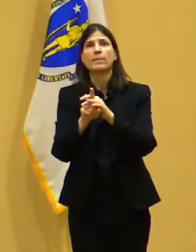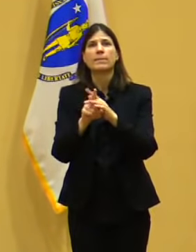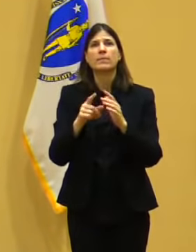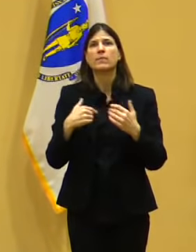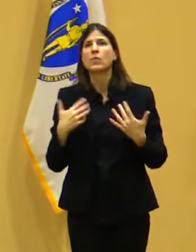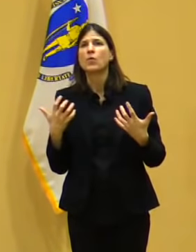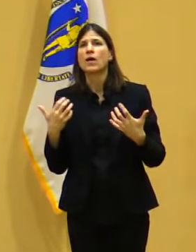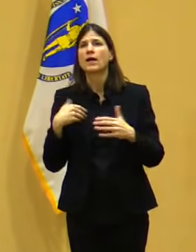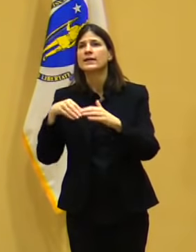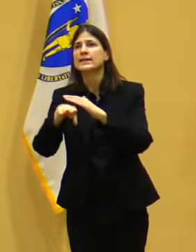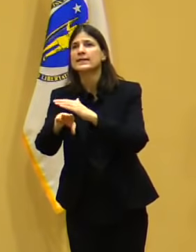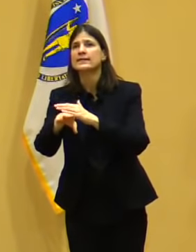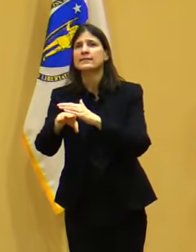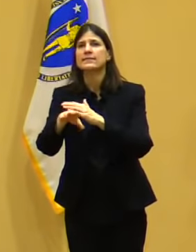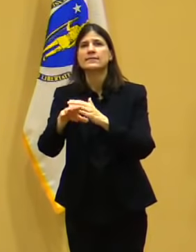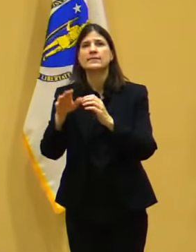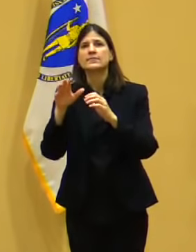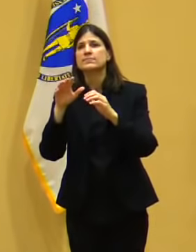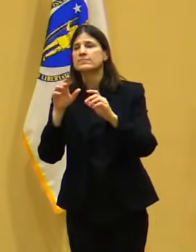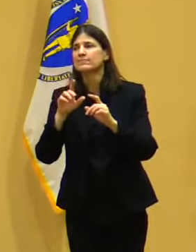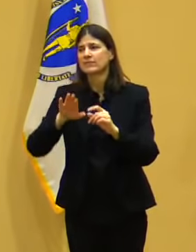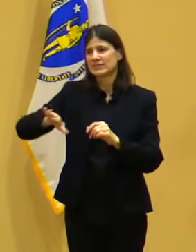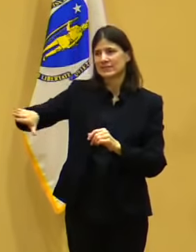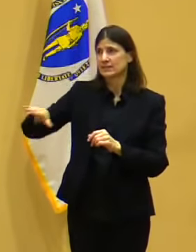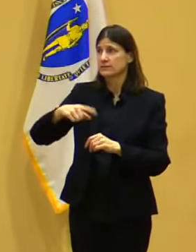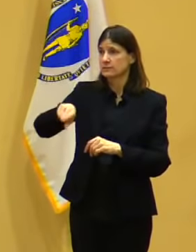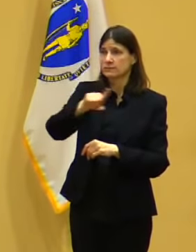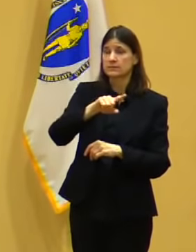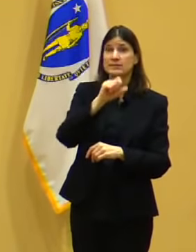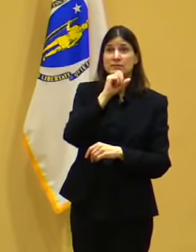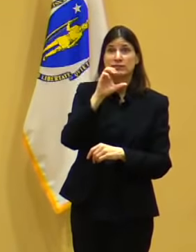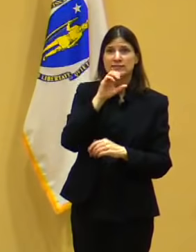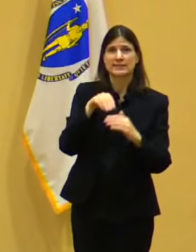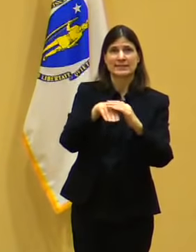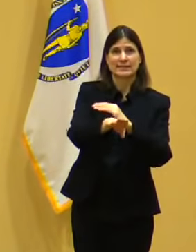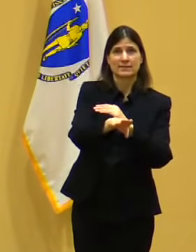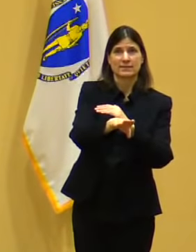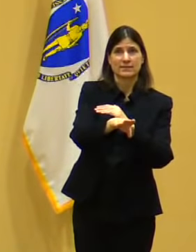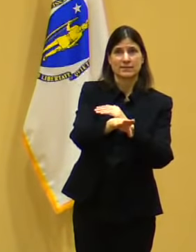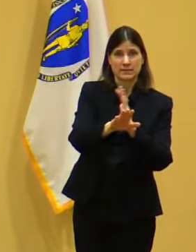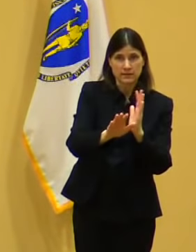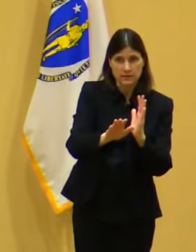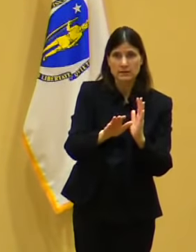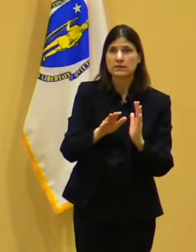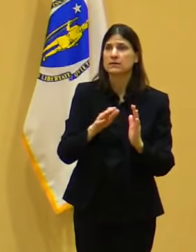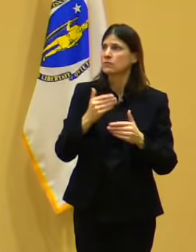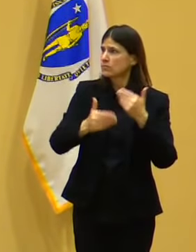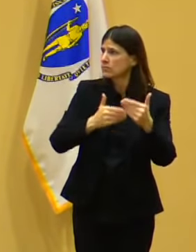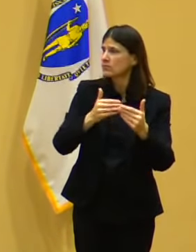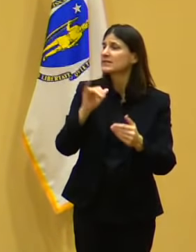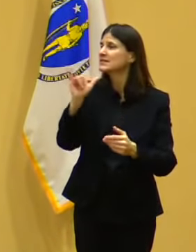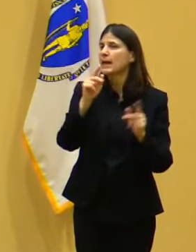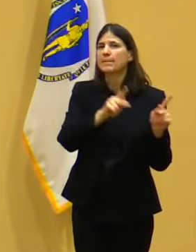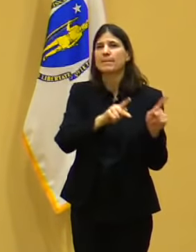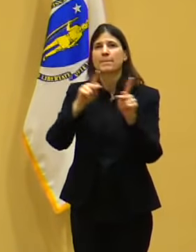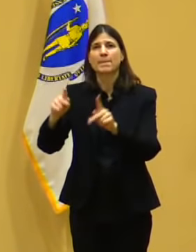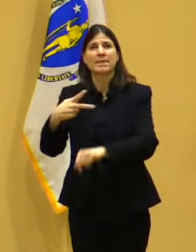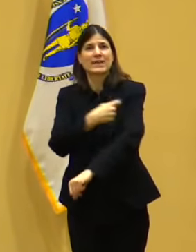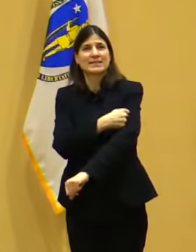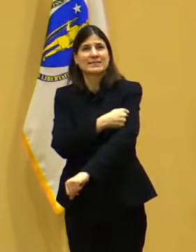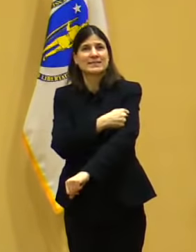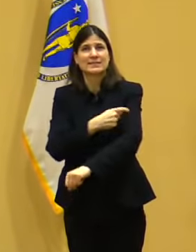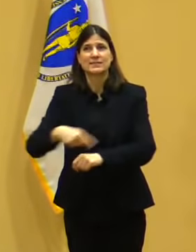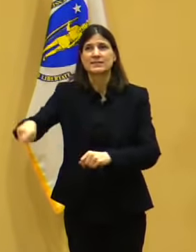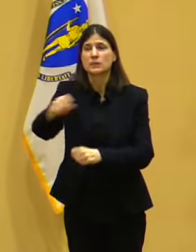concerns that, you know, the place is going to run out of vaccine or my appointment might not happen or it might get canceled.